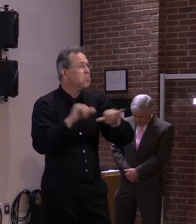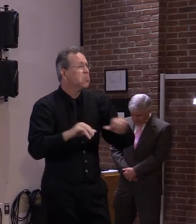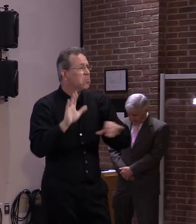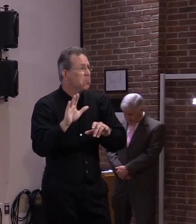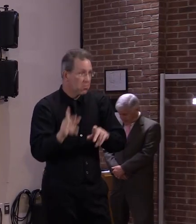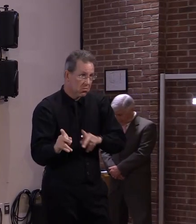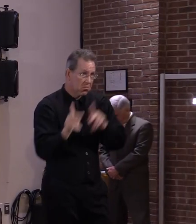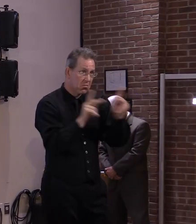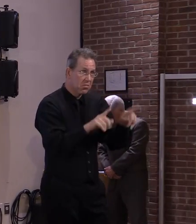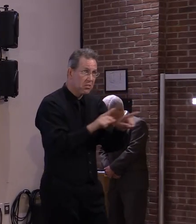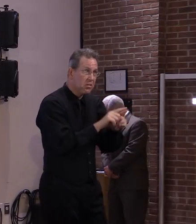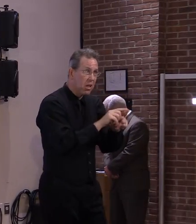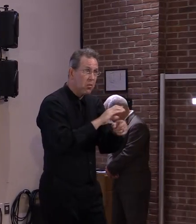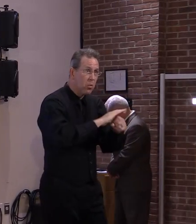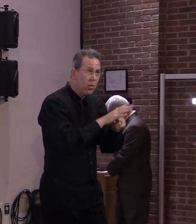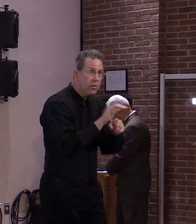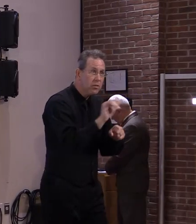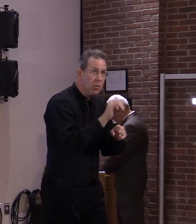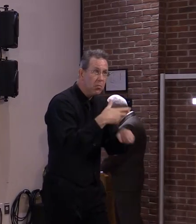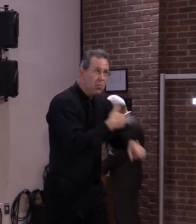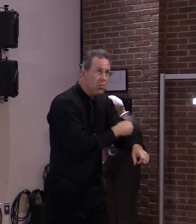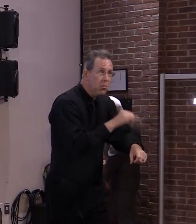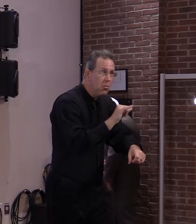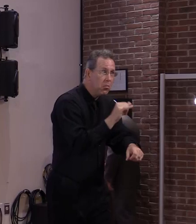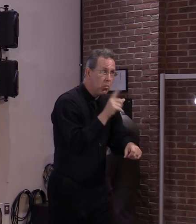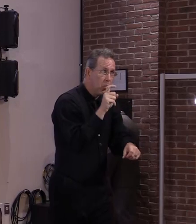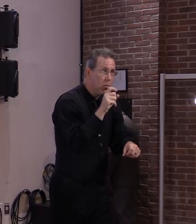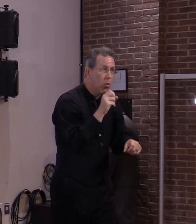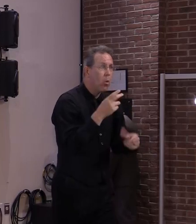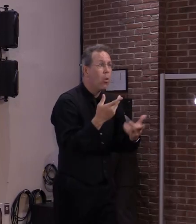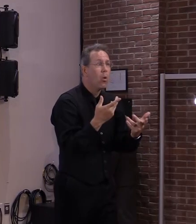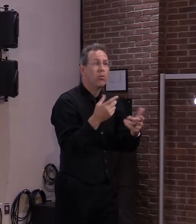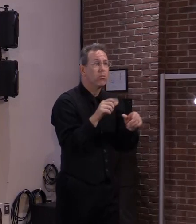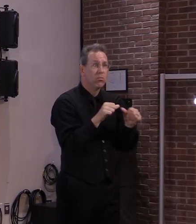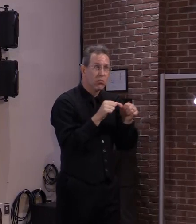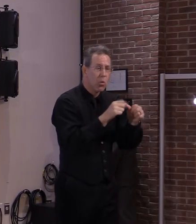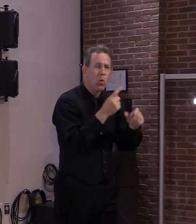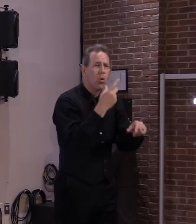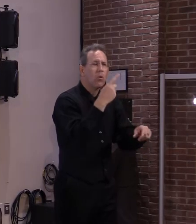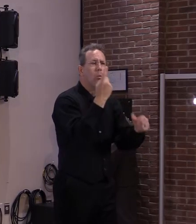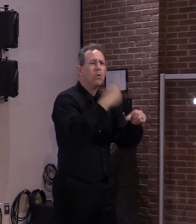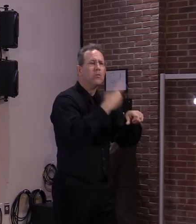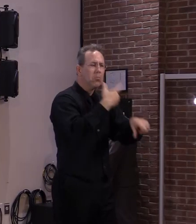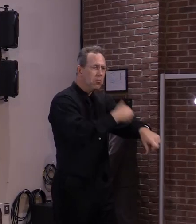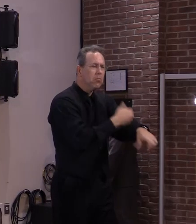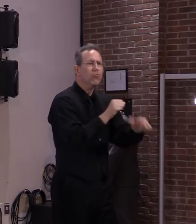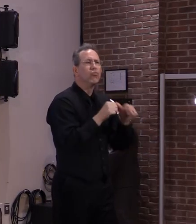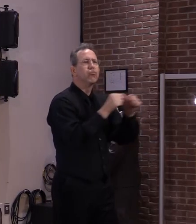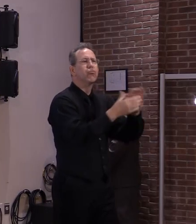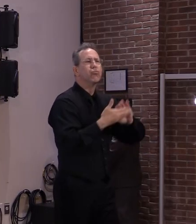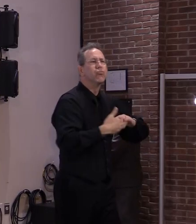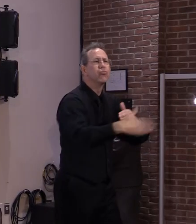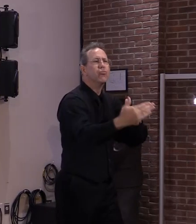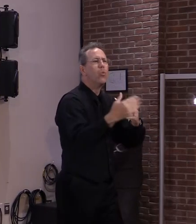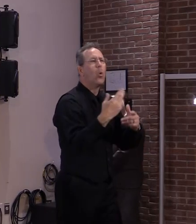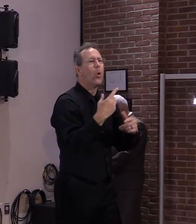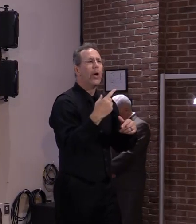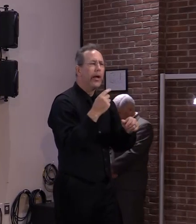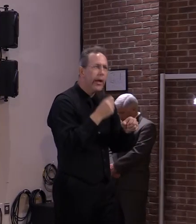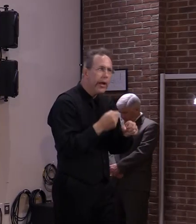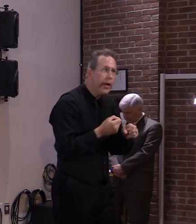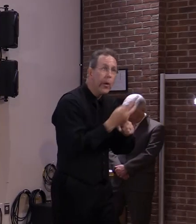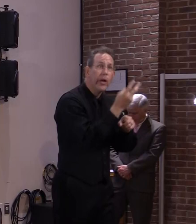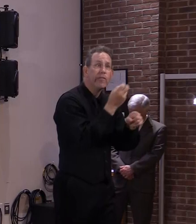a year if people's immune response is really robust. So I can't really answer your